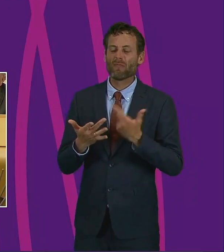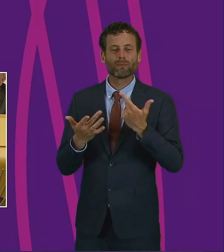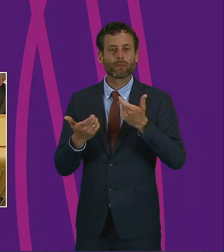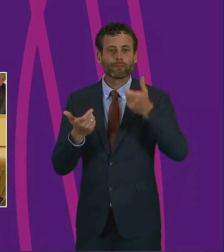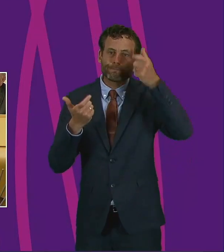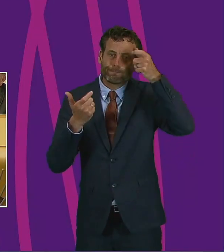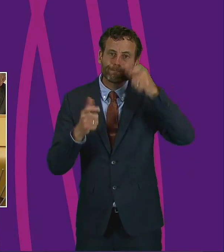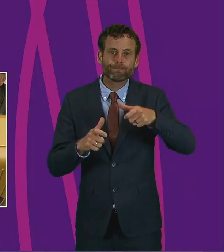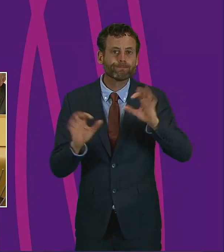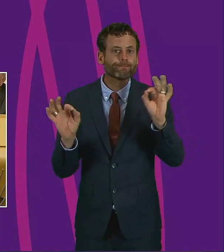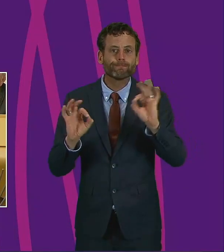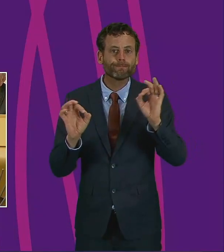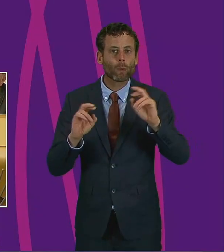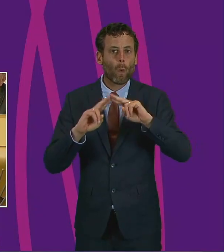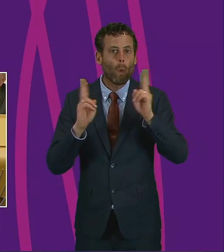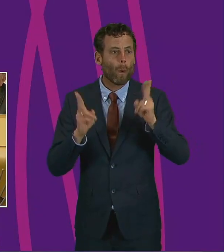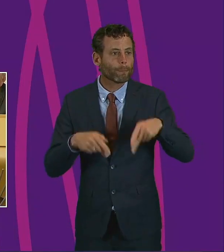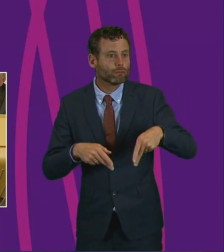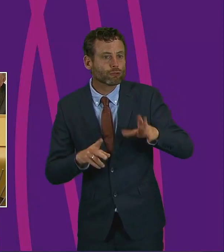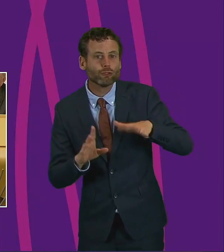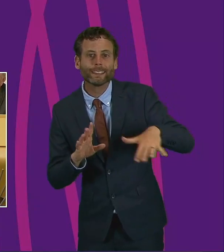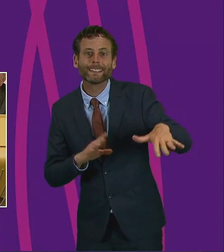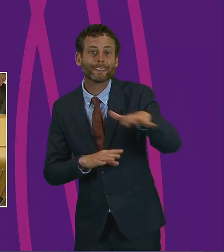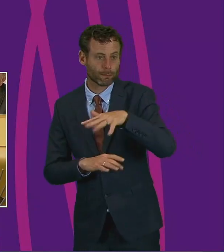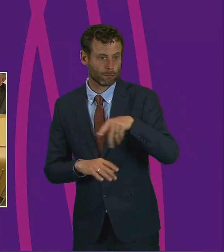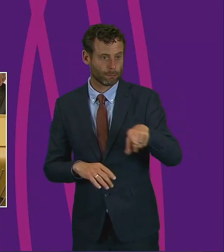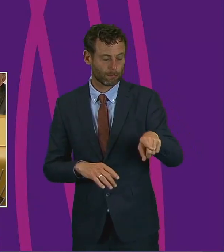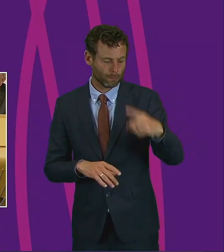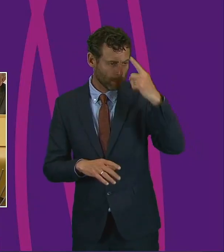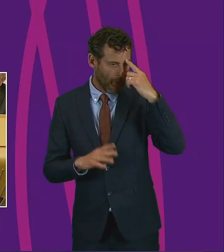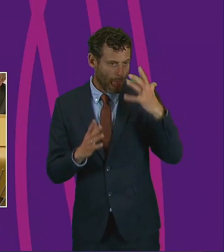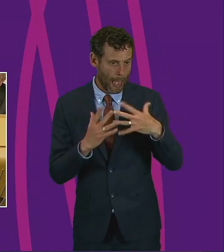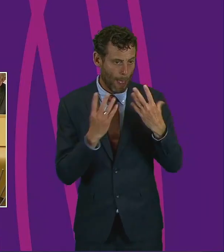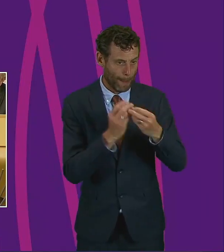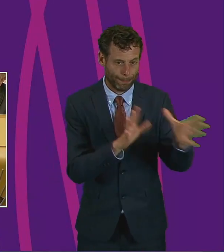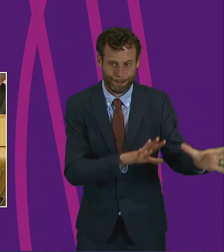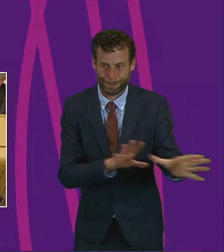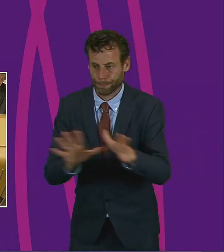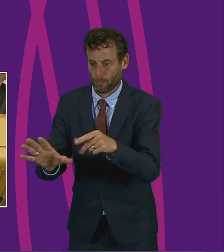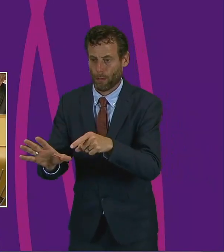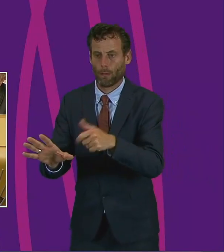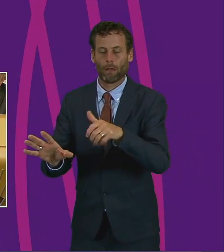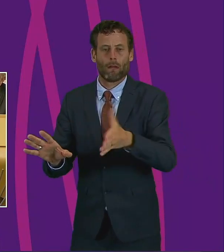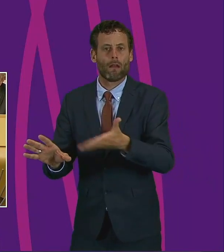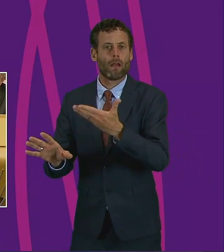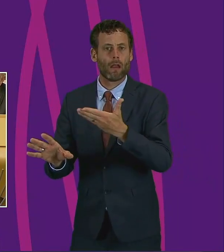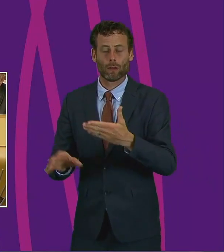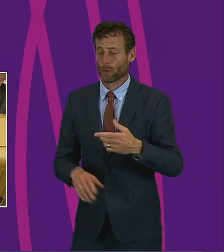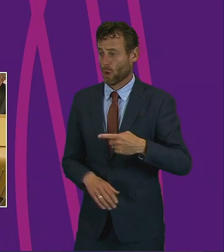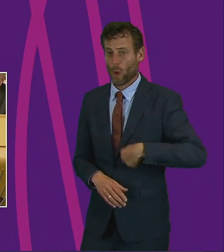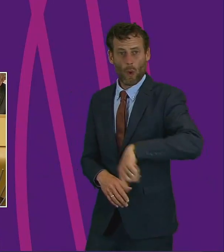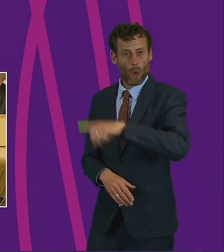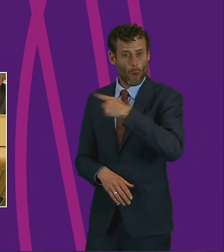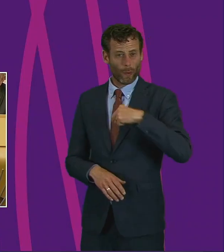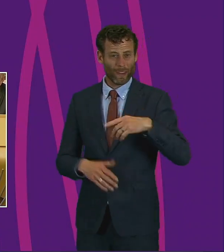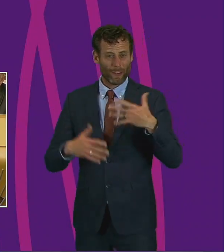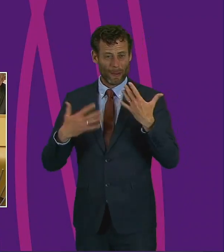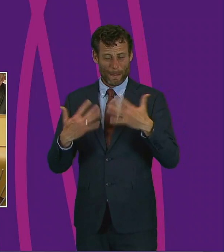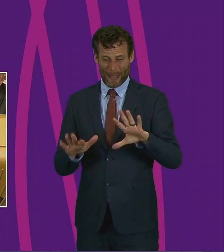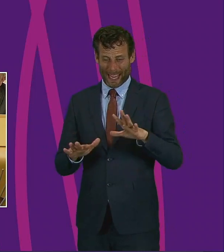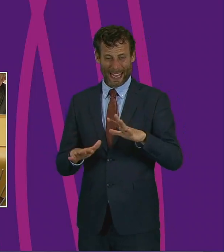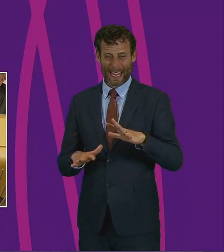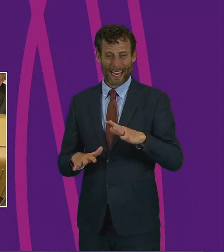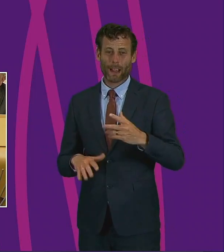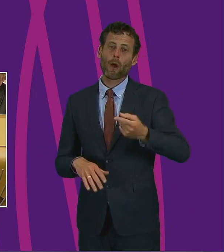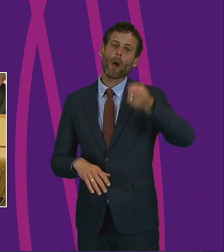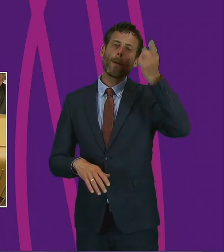stay. As a long-time advocate of flexible and remote working, we've in one fell swoop destroyed the arguments from naysayers